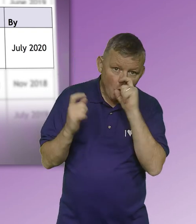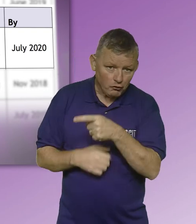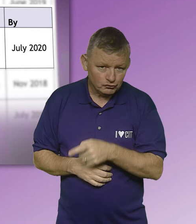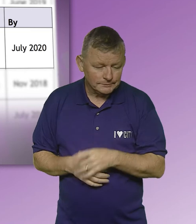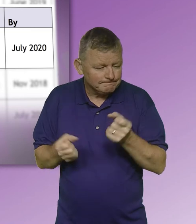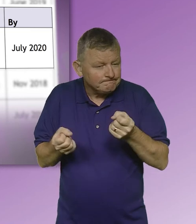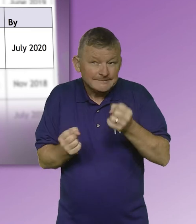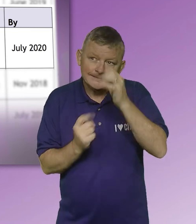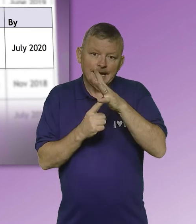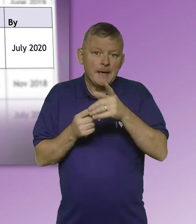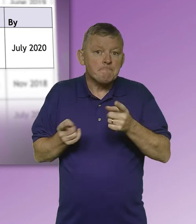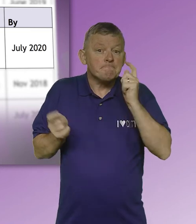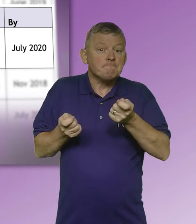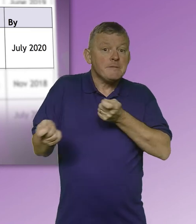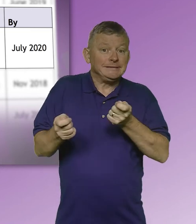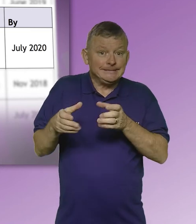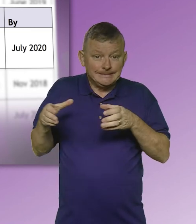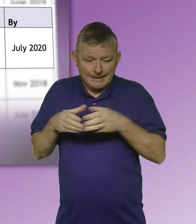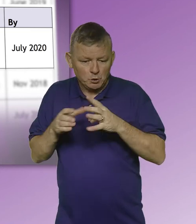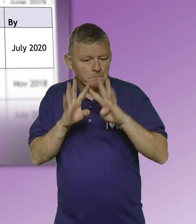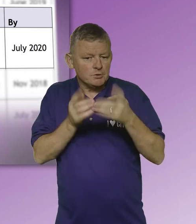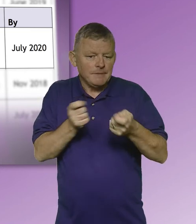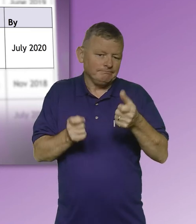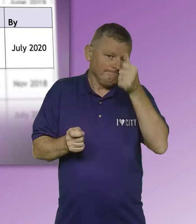at the College Senior Management Team and the Board of Management.